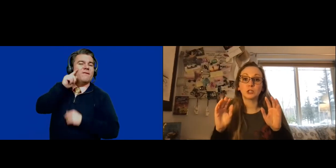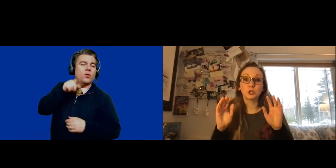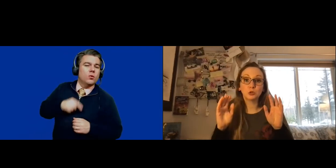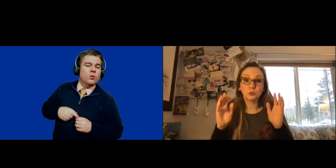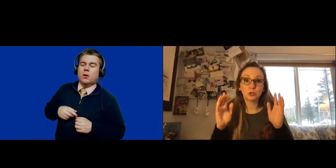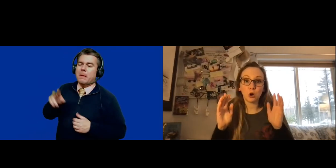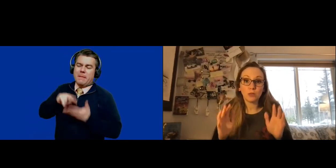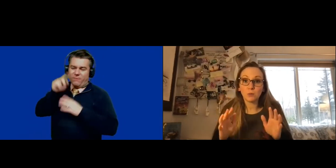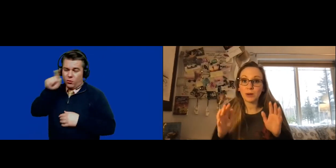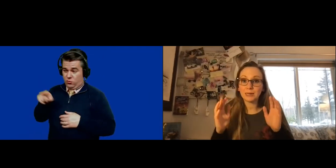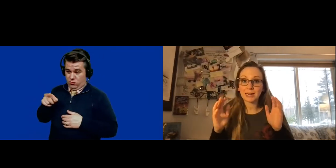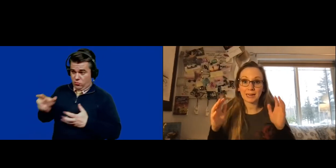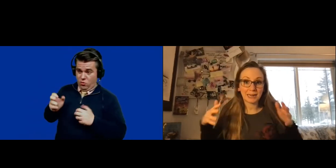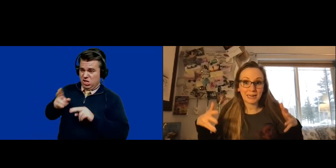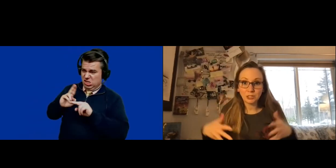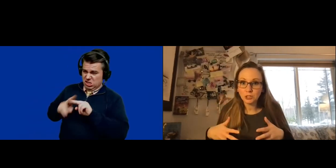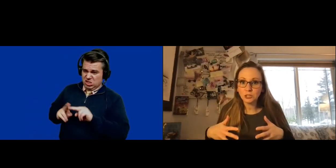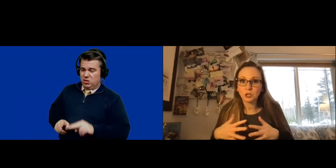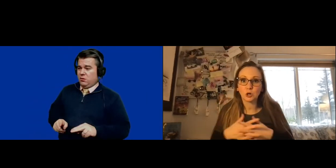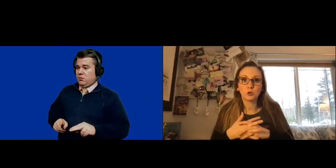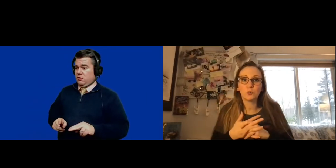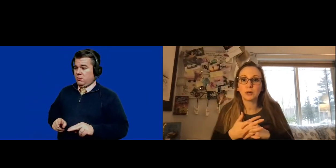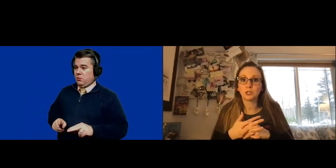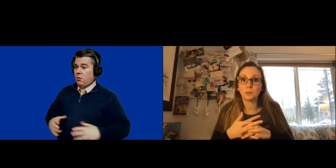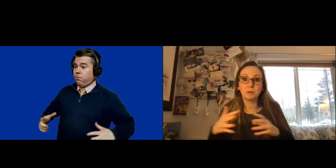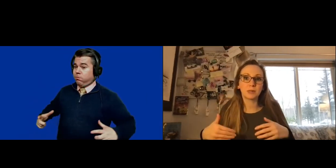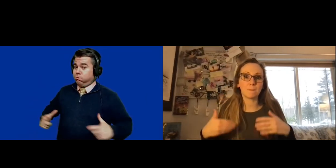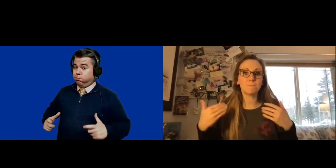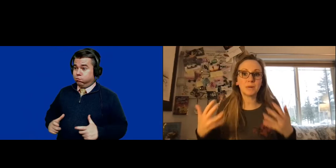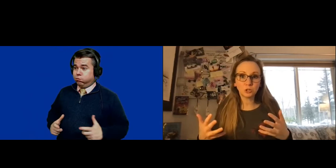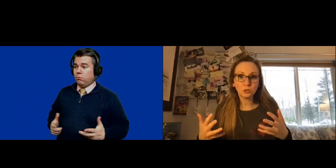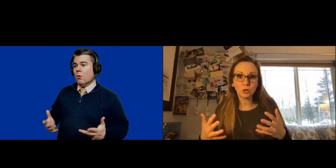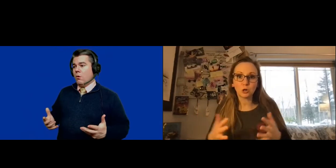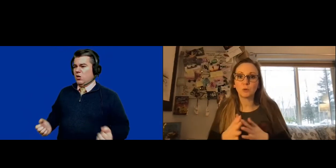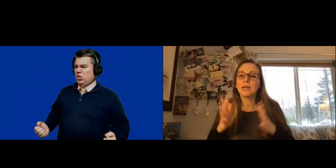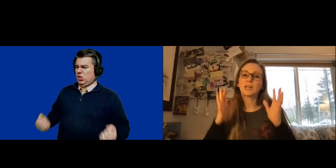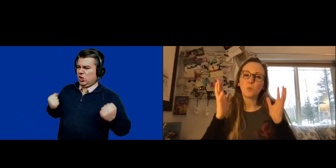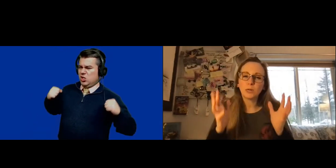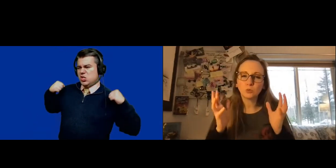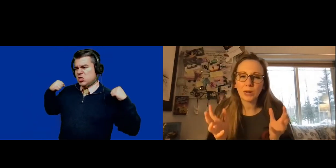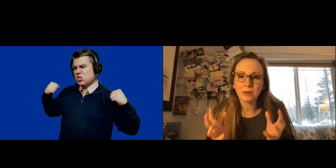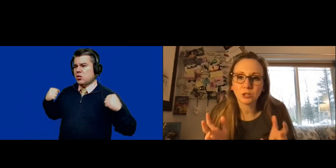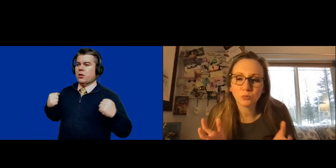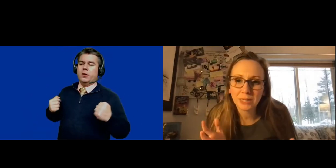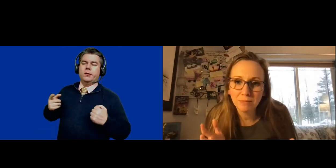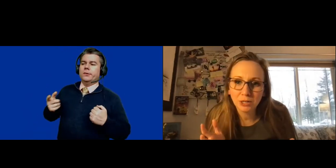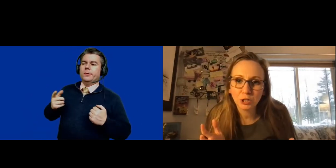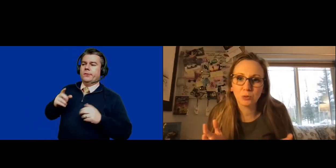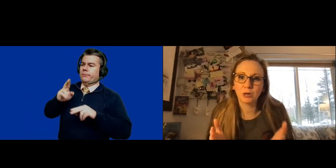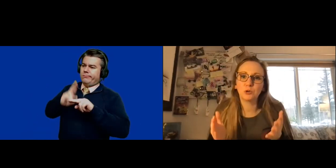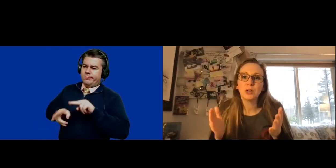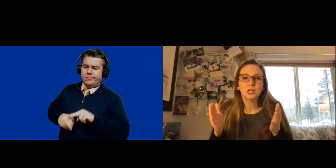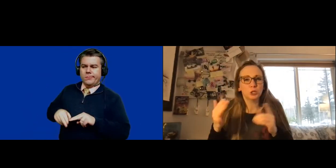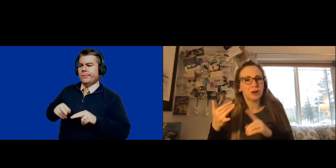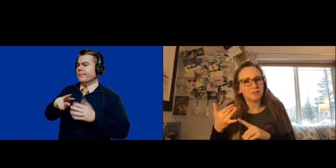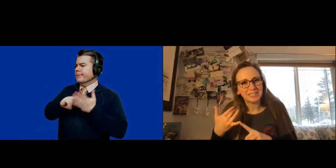wanting to lose all that weight and inches? Are you wanting to build up muscle? Are you like, what does weight loss really mean to